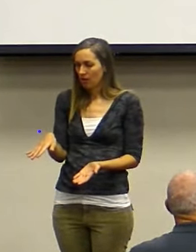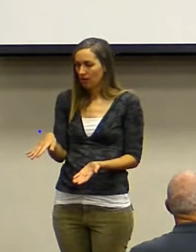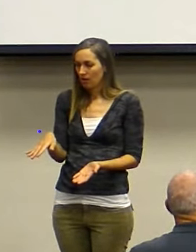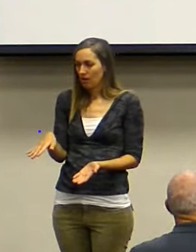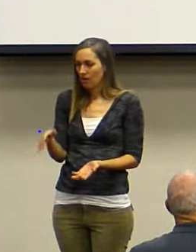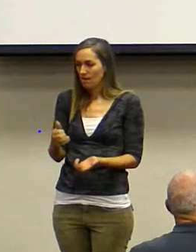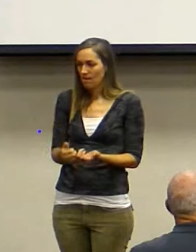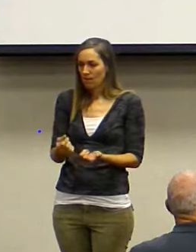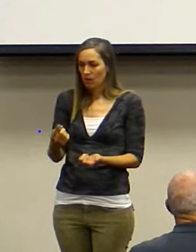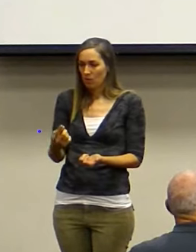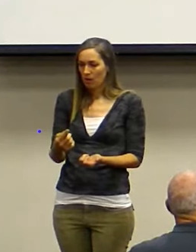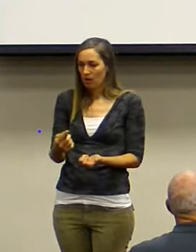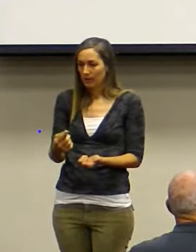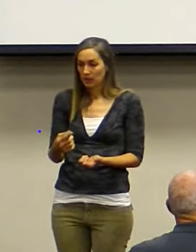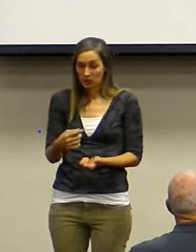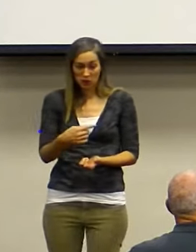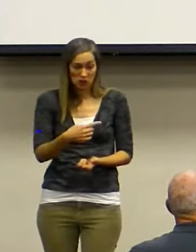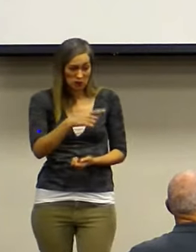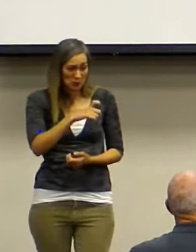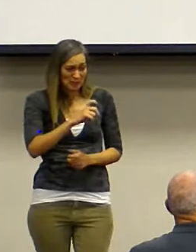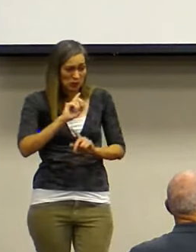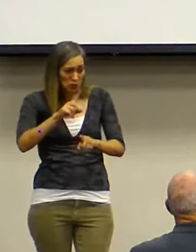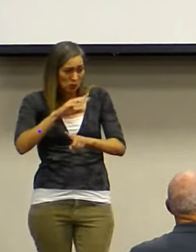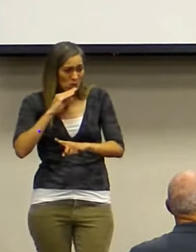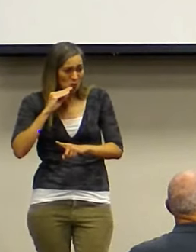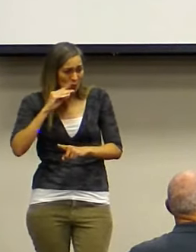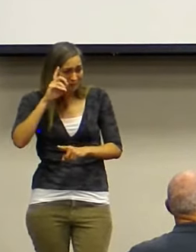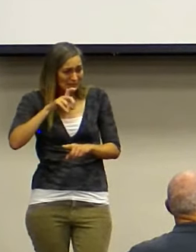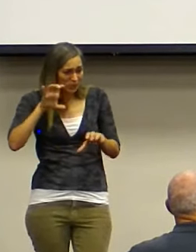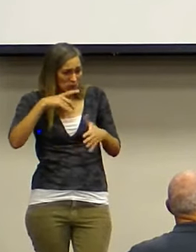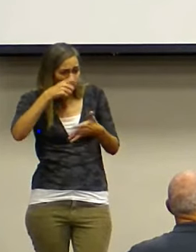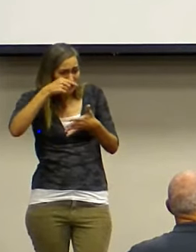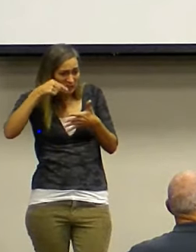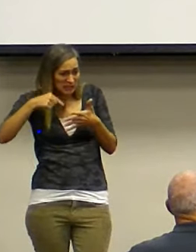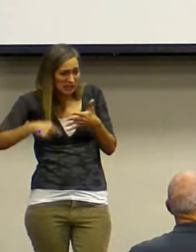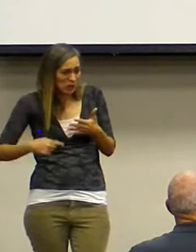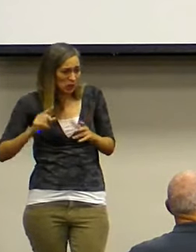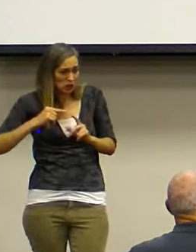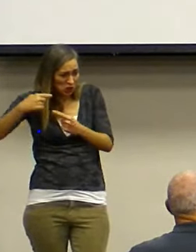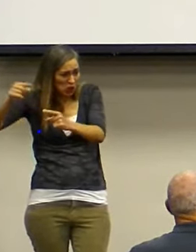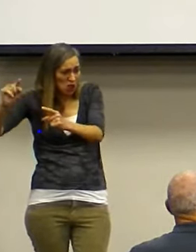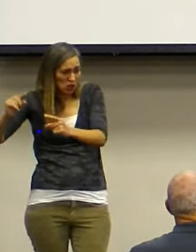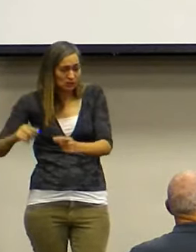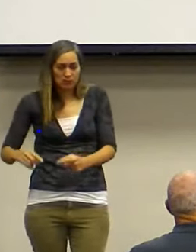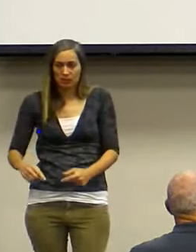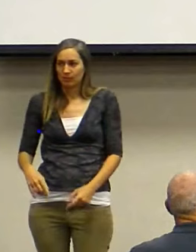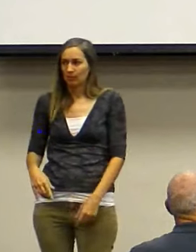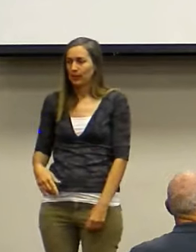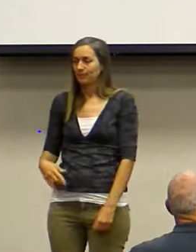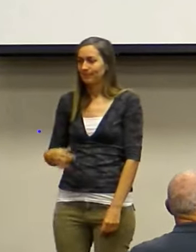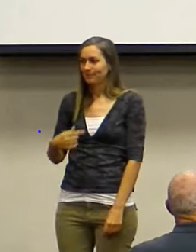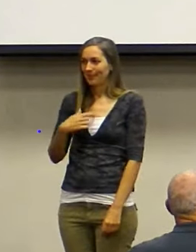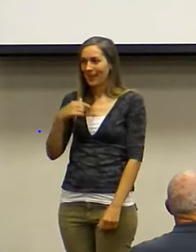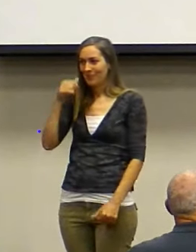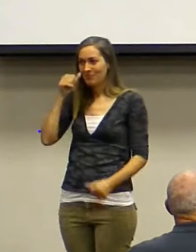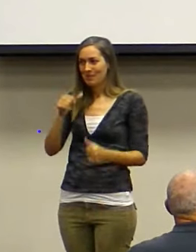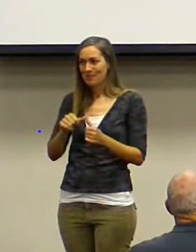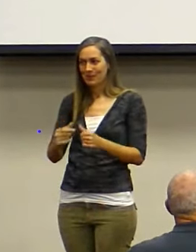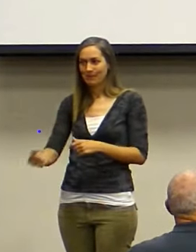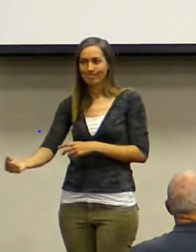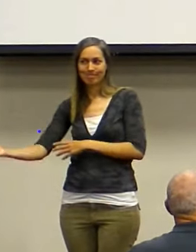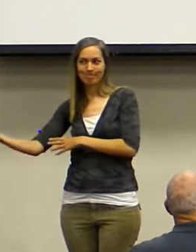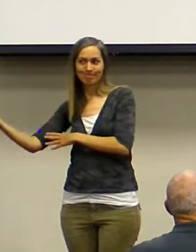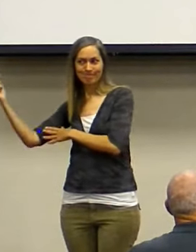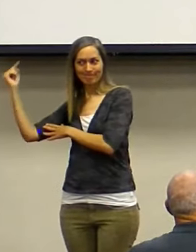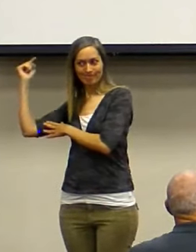And everybody's like, you've to go home. You've got to do this. You've got to do that. And right in the center of all of that is her voice. Whatever